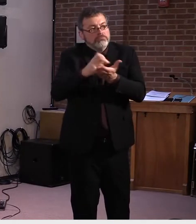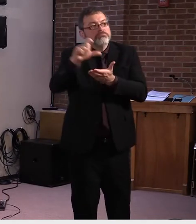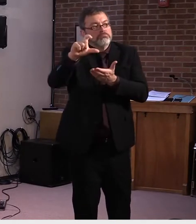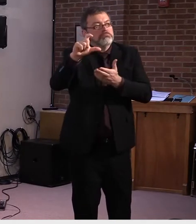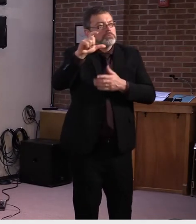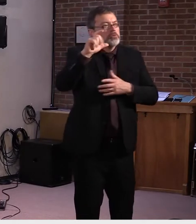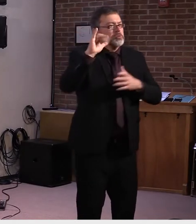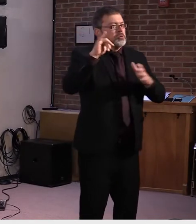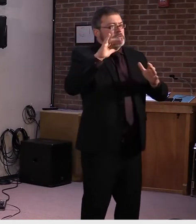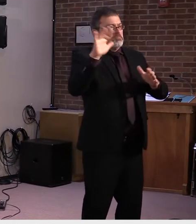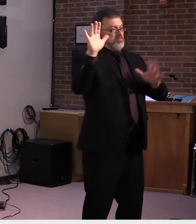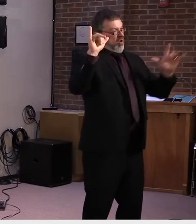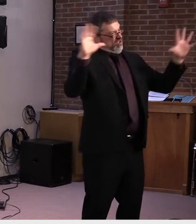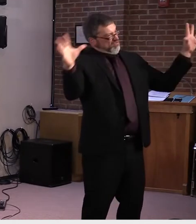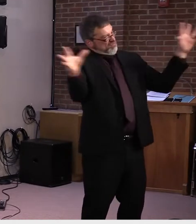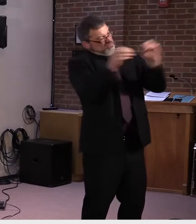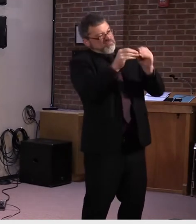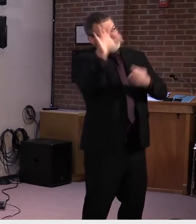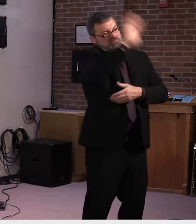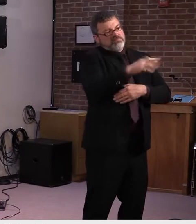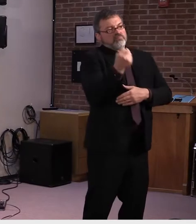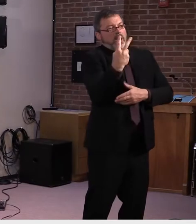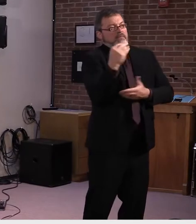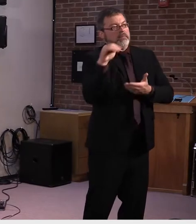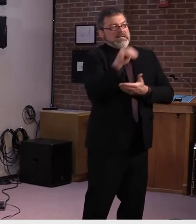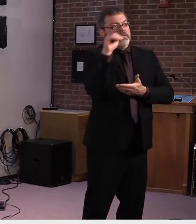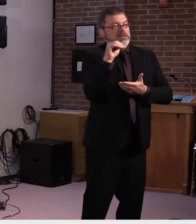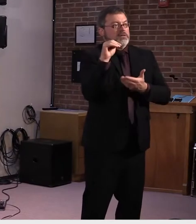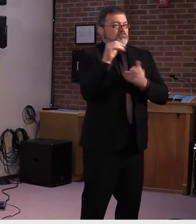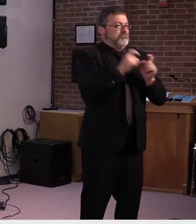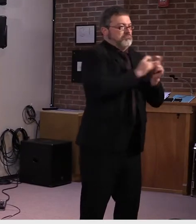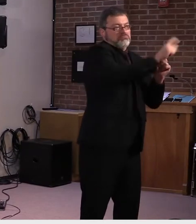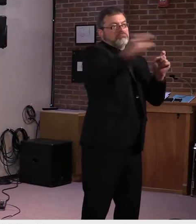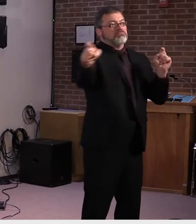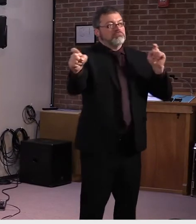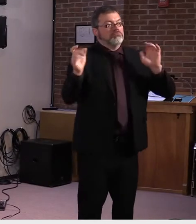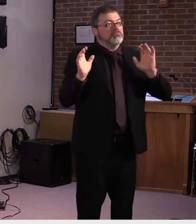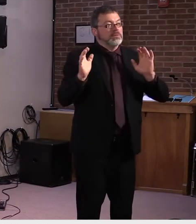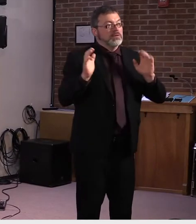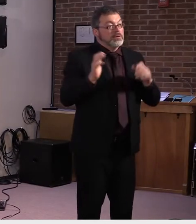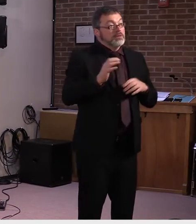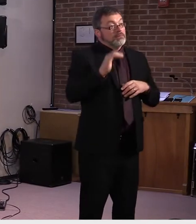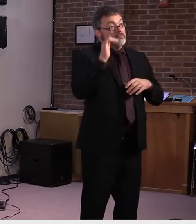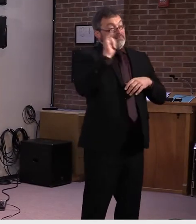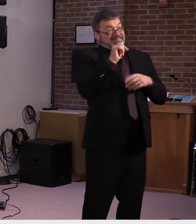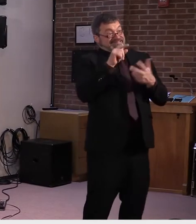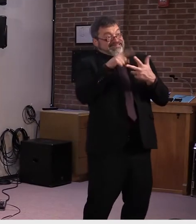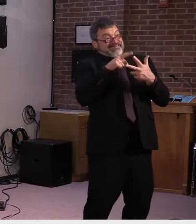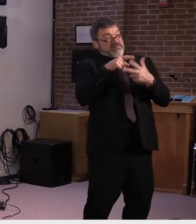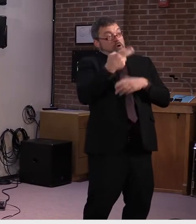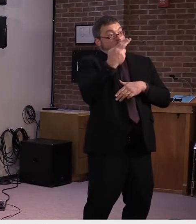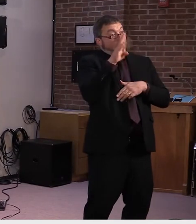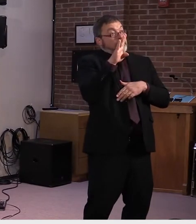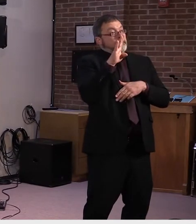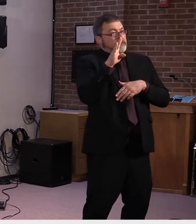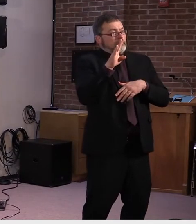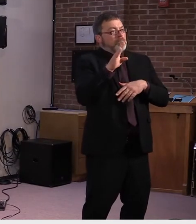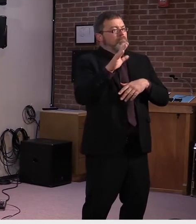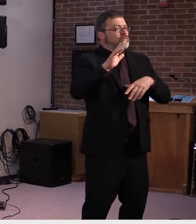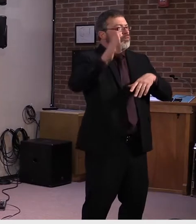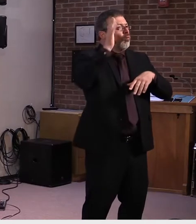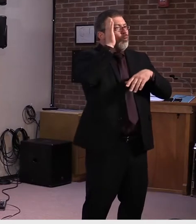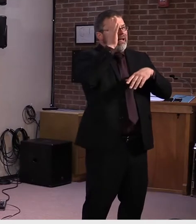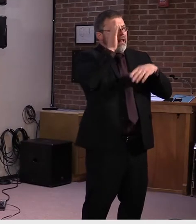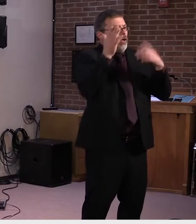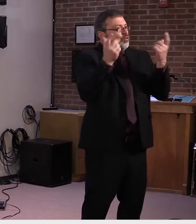that the hubs will adhere to health and safety requirements through the grant agreements. Sites will